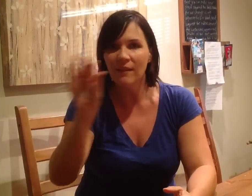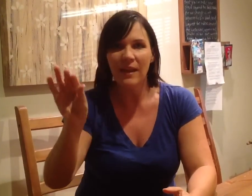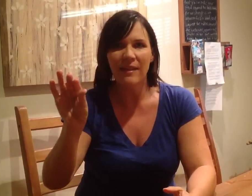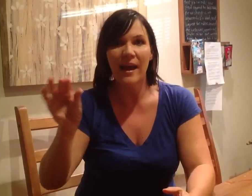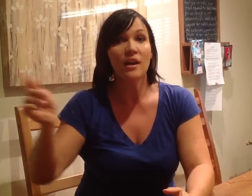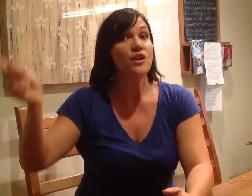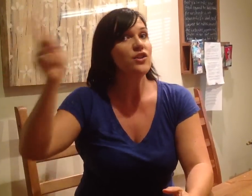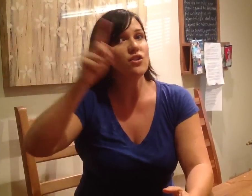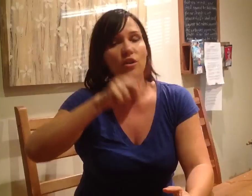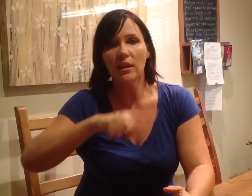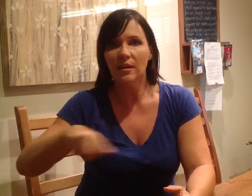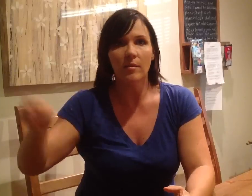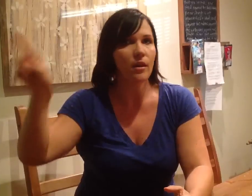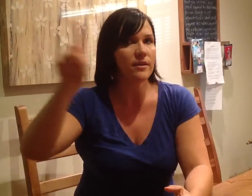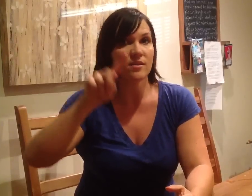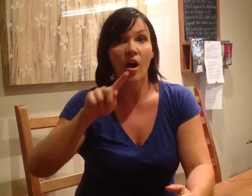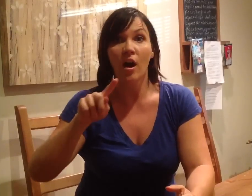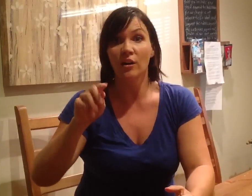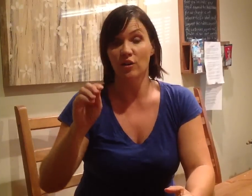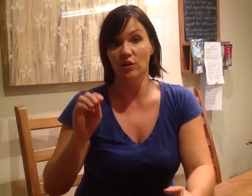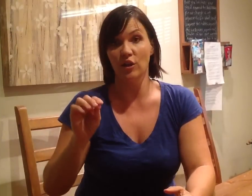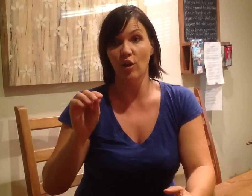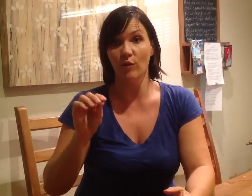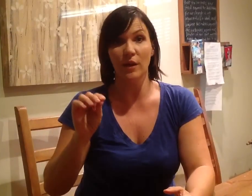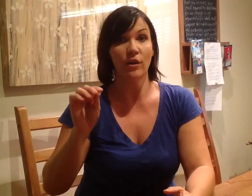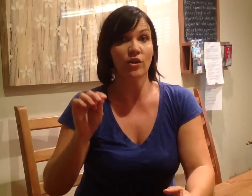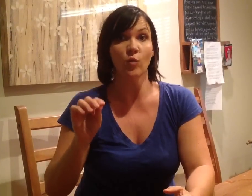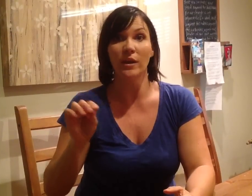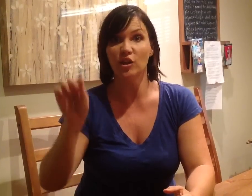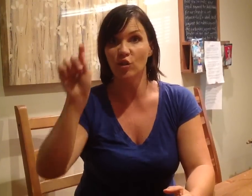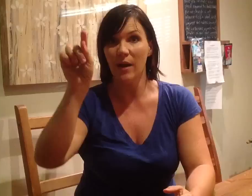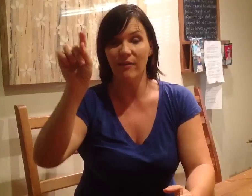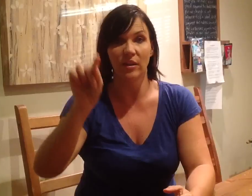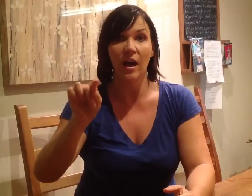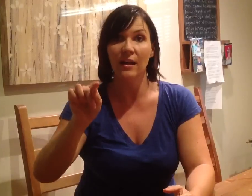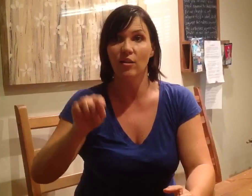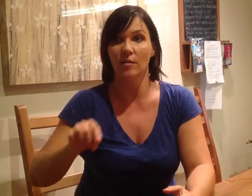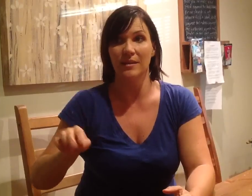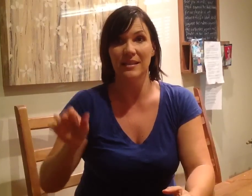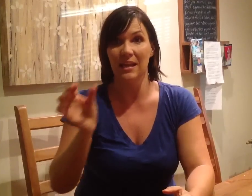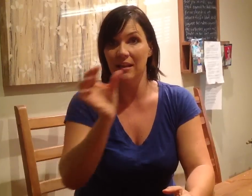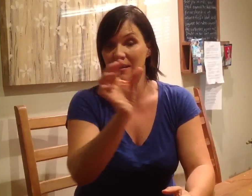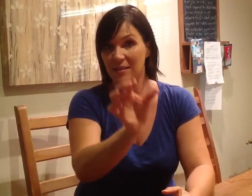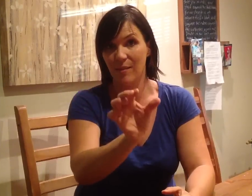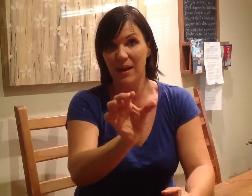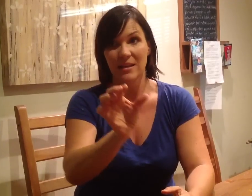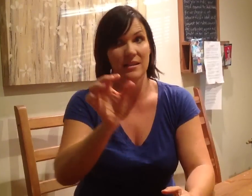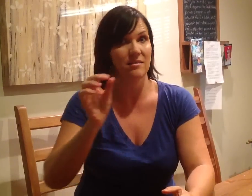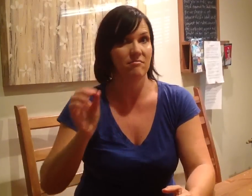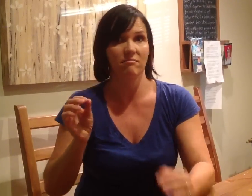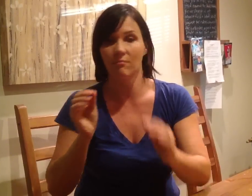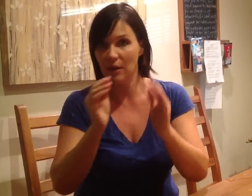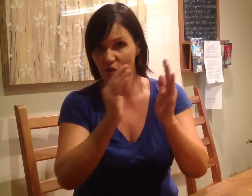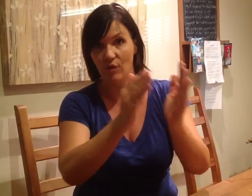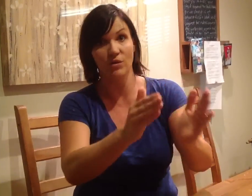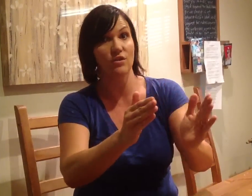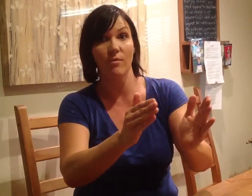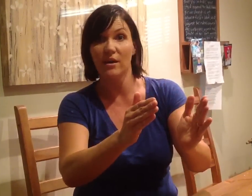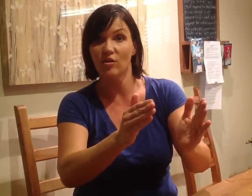like that. Circle it in the middle of the song. You know, narrators one and two have a line. They're going to be standing at these mics. Make sure those two mics are